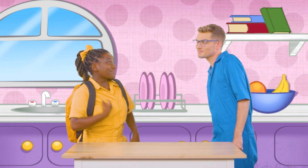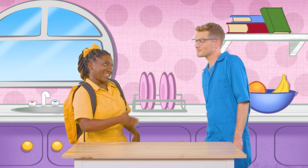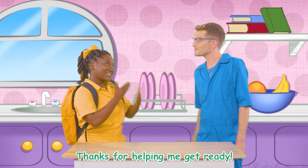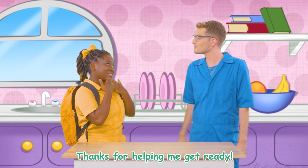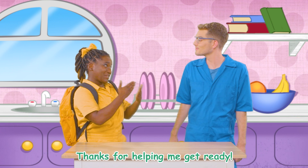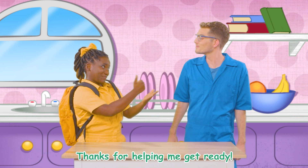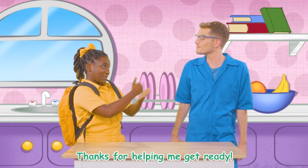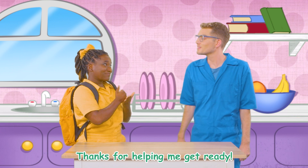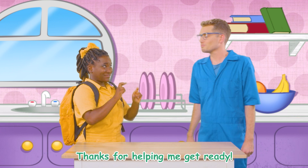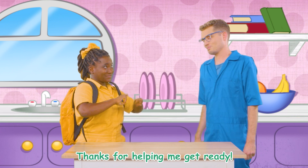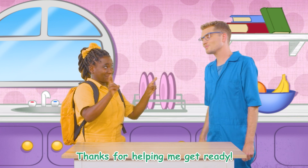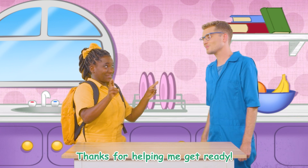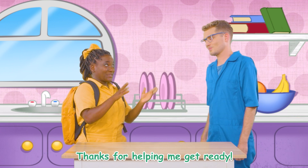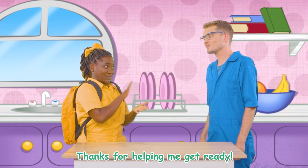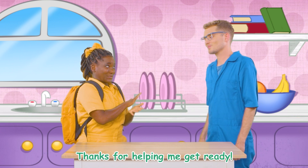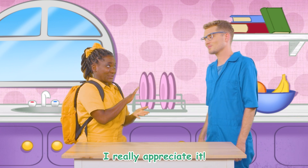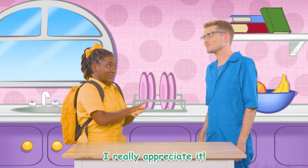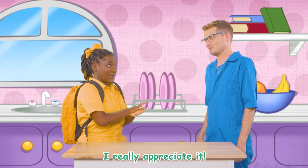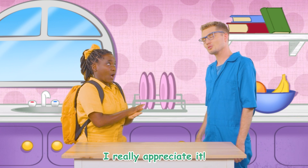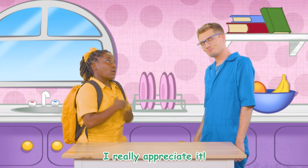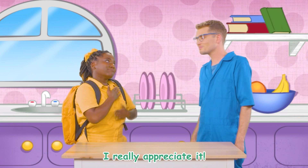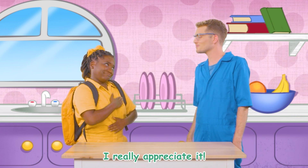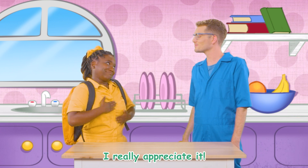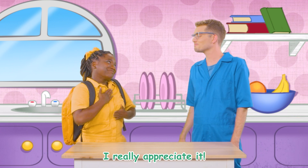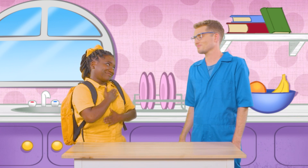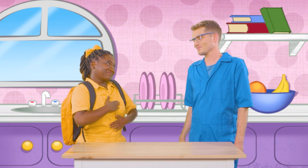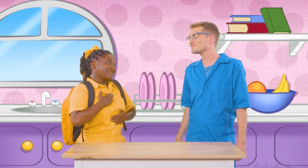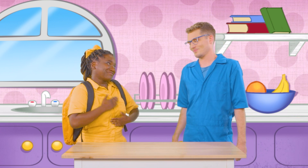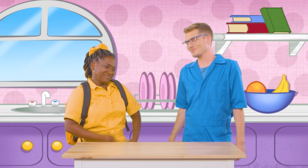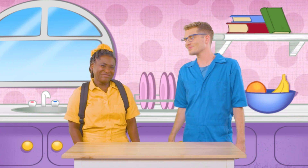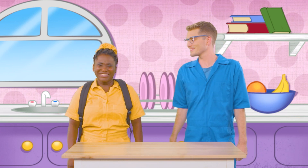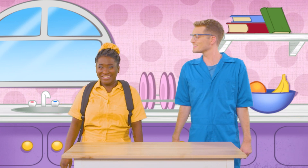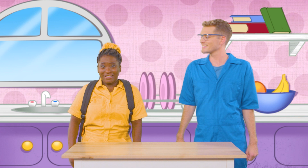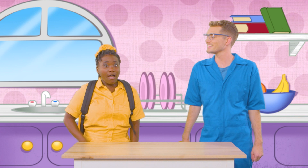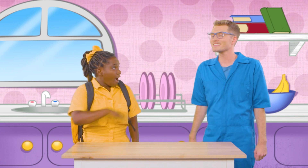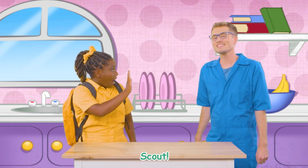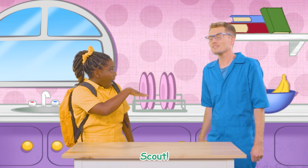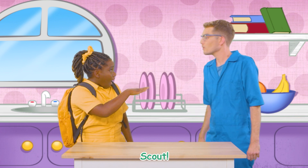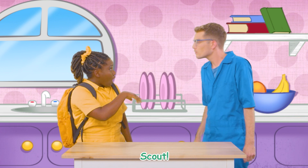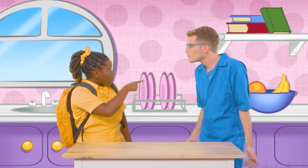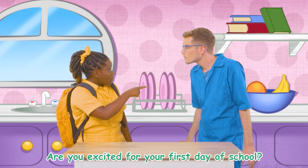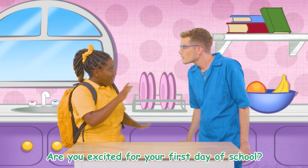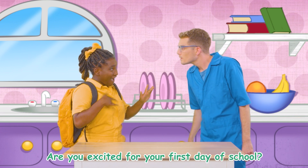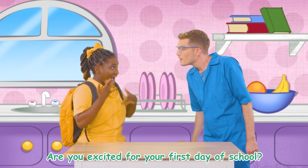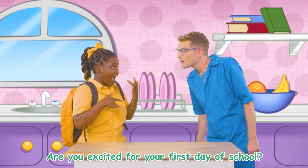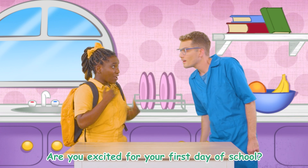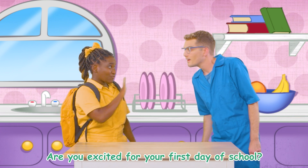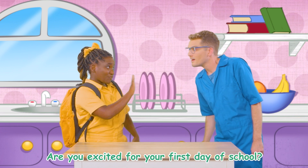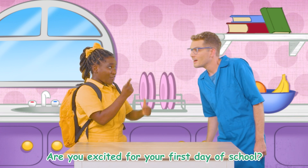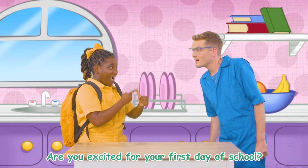Thanks for helping me get ready! I really appreciate it! Scout! Are you excited for your